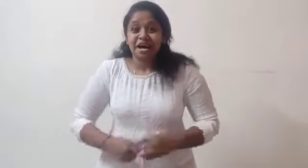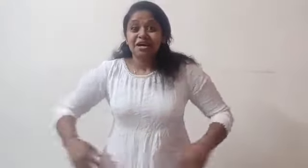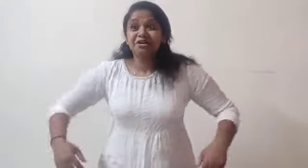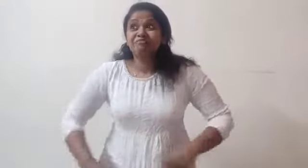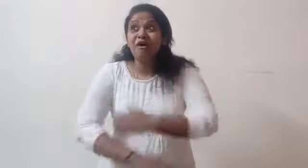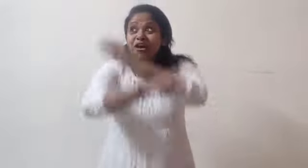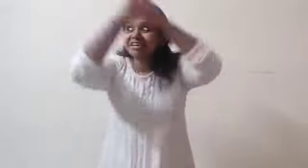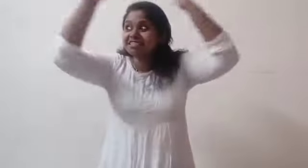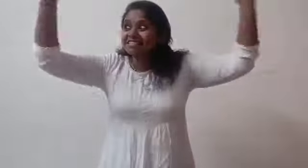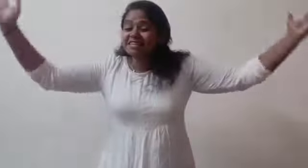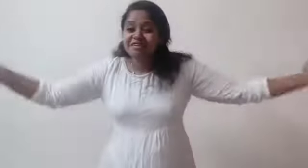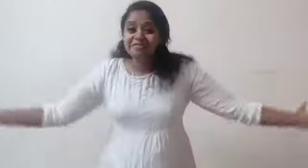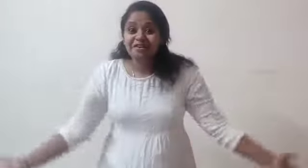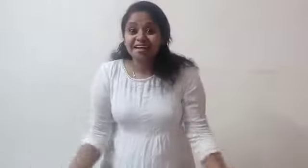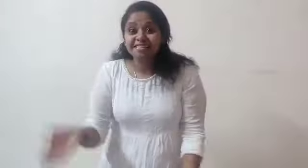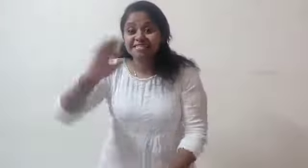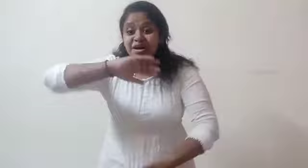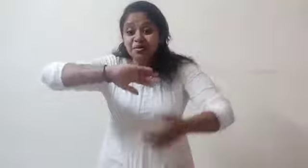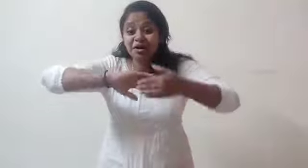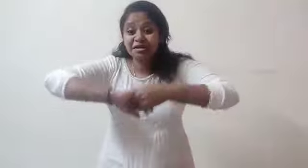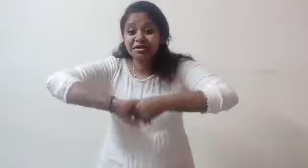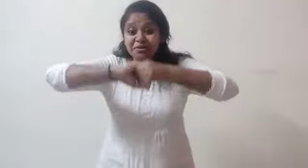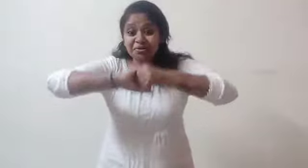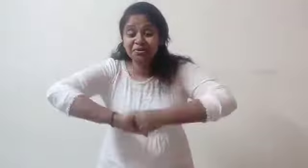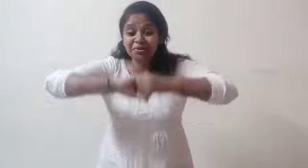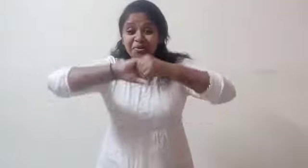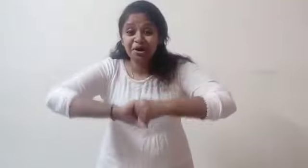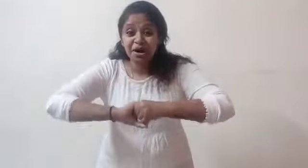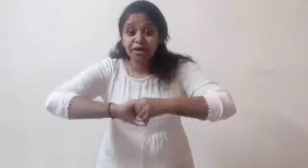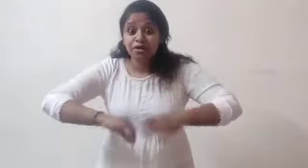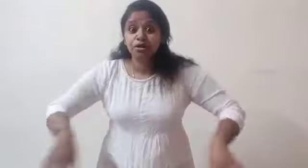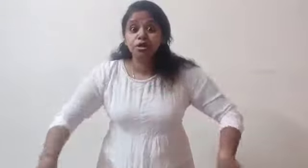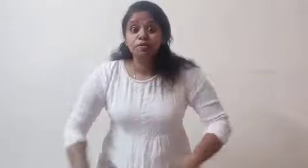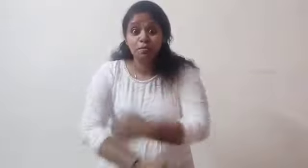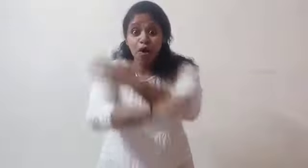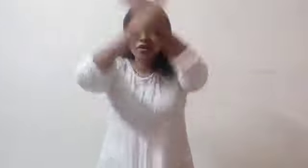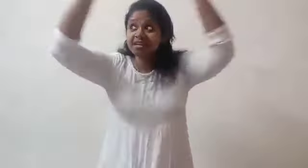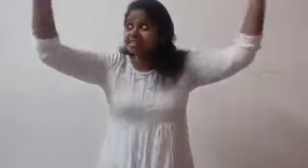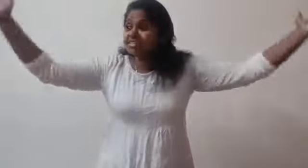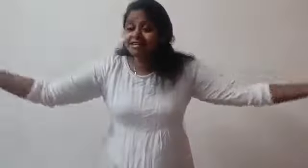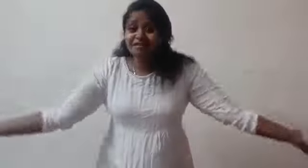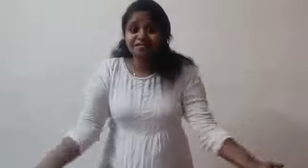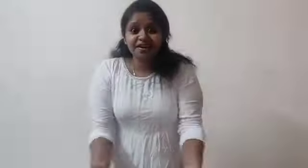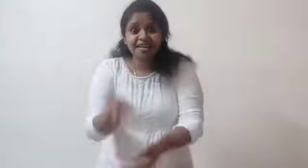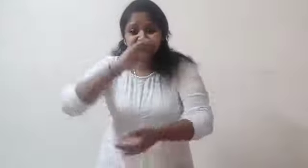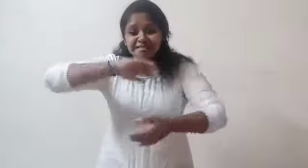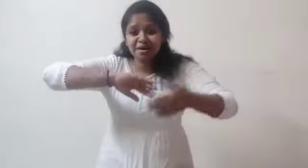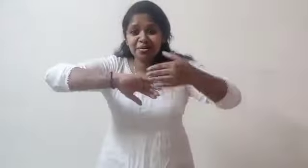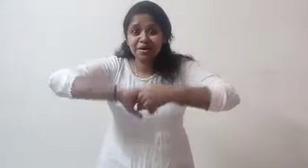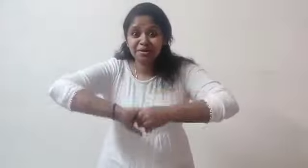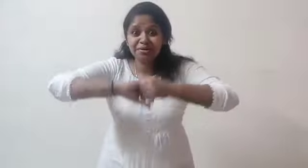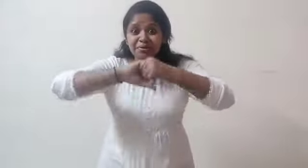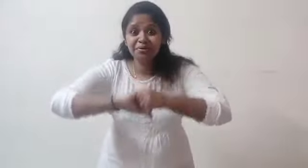Good morning dear friends, how are you? Good morning dear friends, how are you?